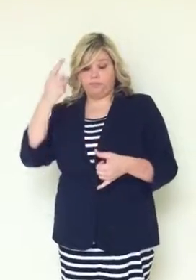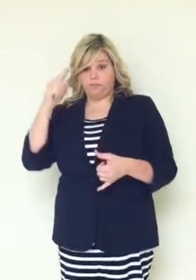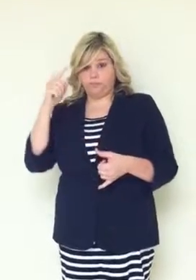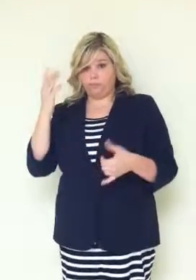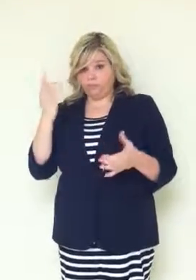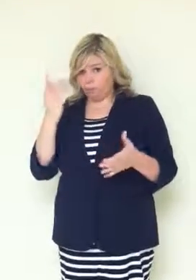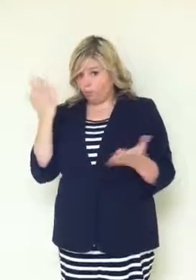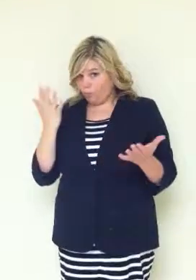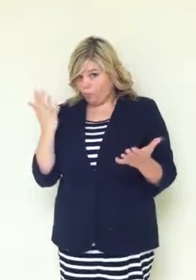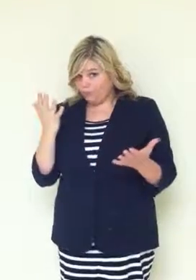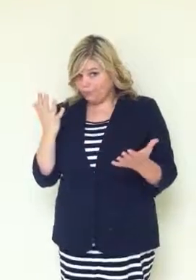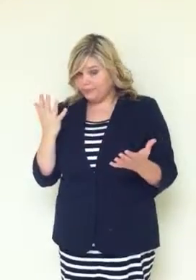television.